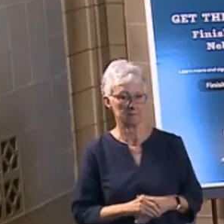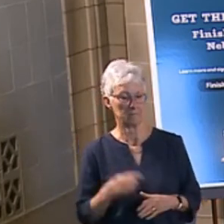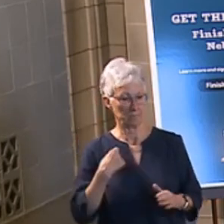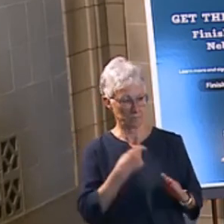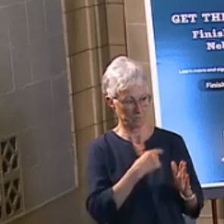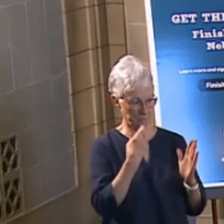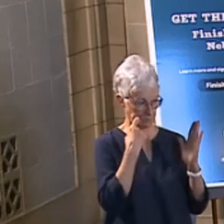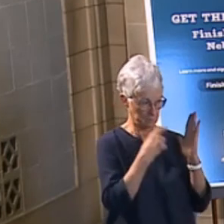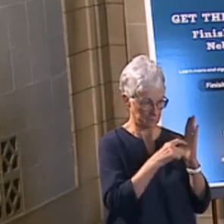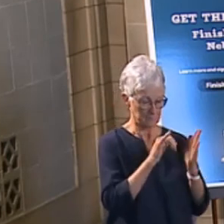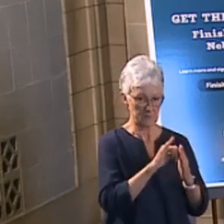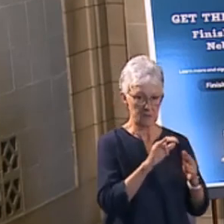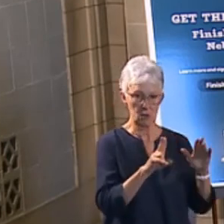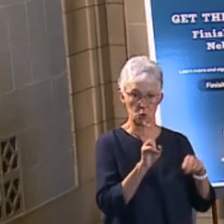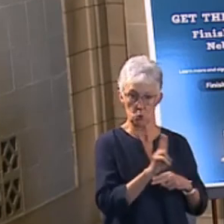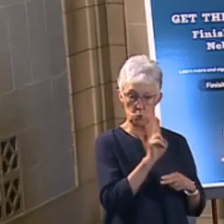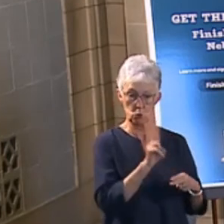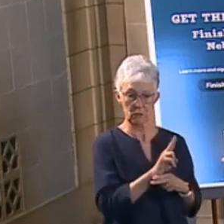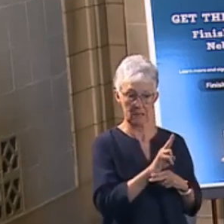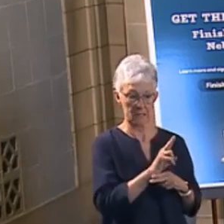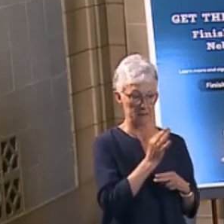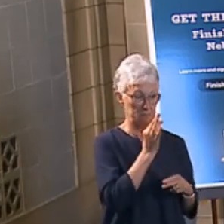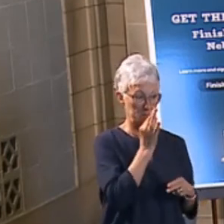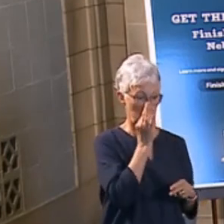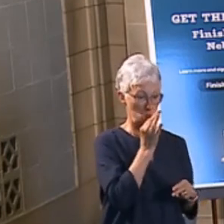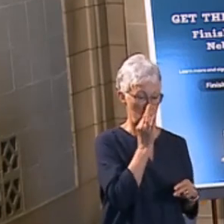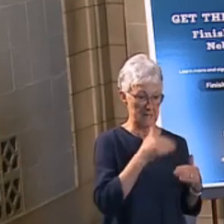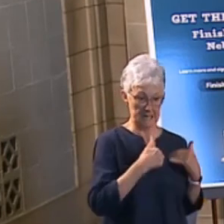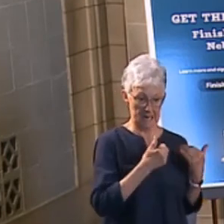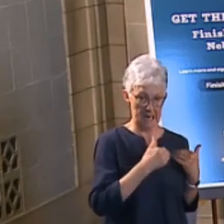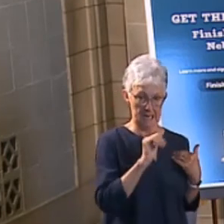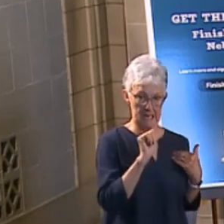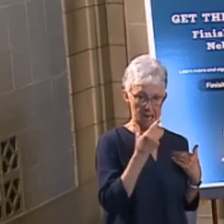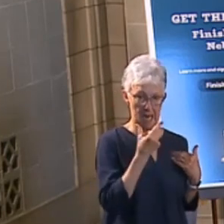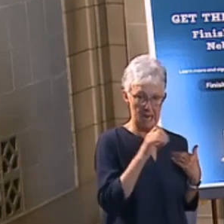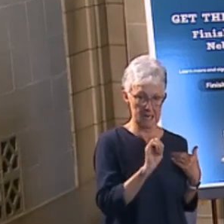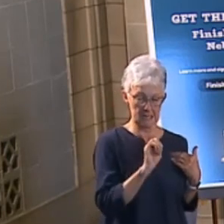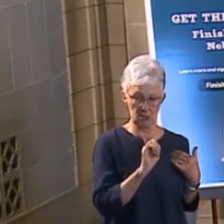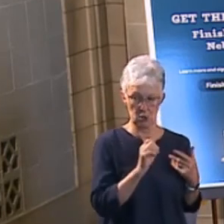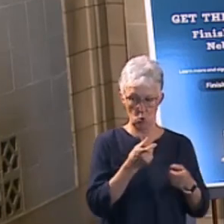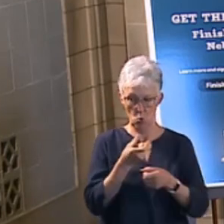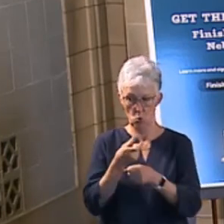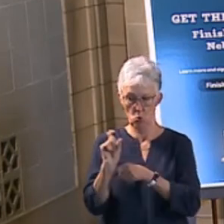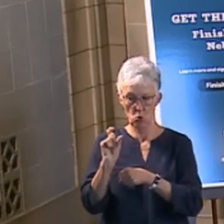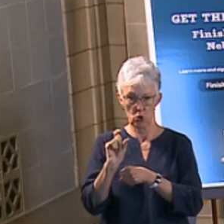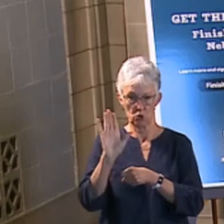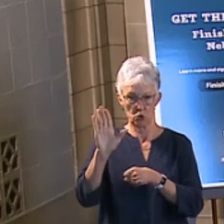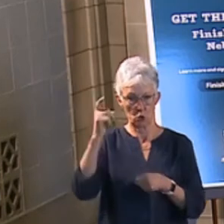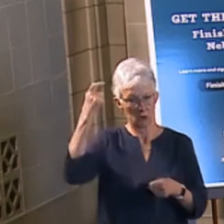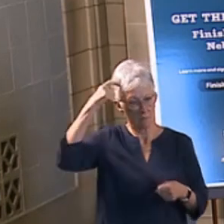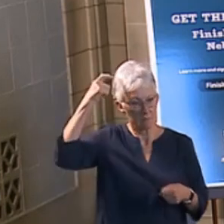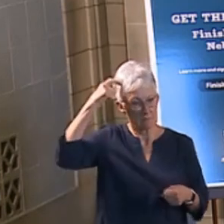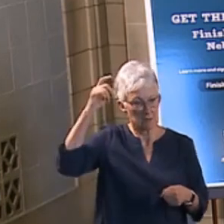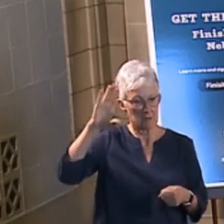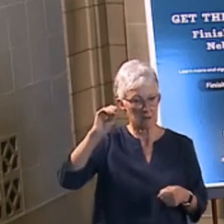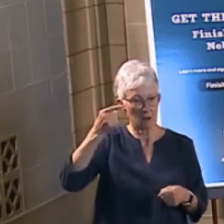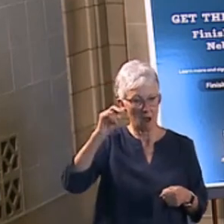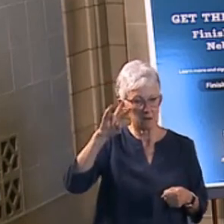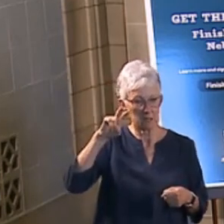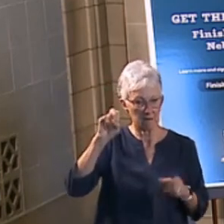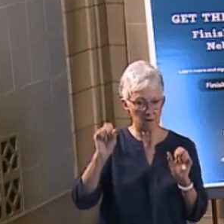using marijuana or THC products at a young age actually destroys your cognitive ability, destroys your ability to think,